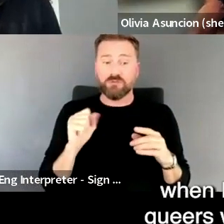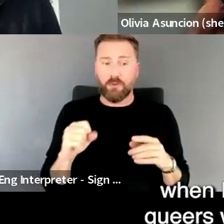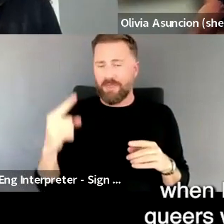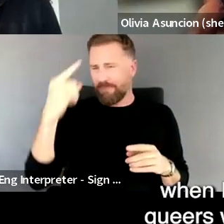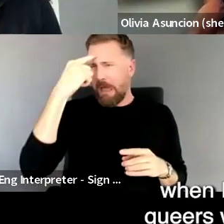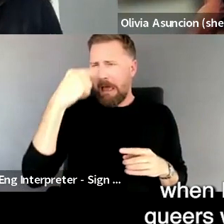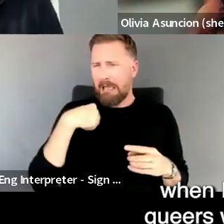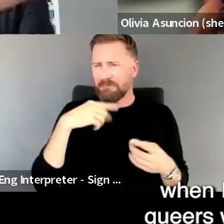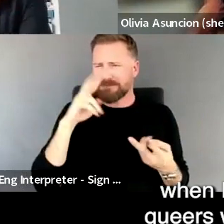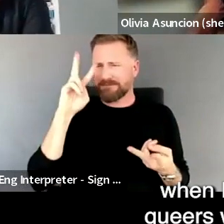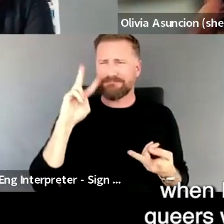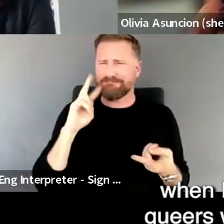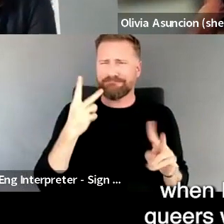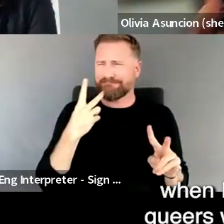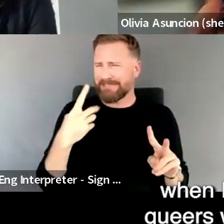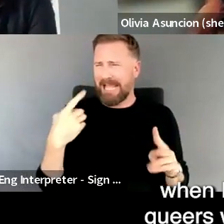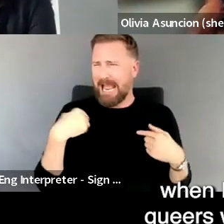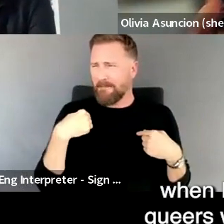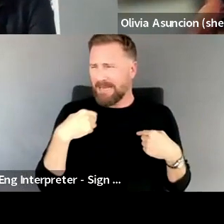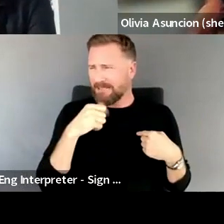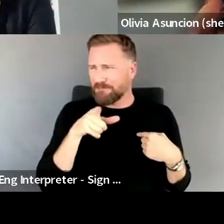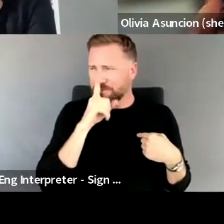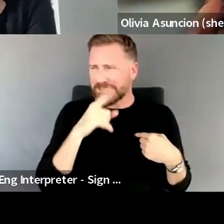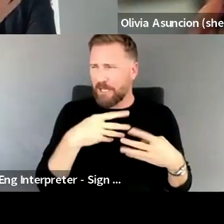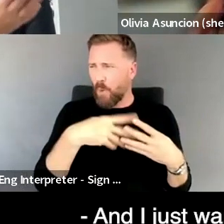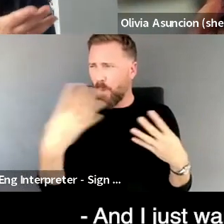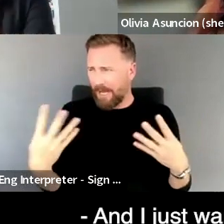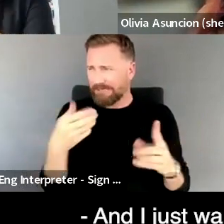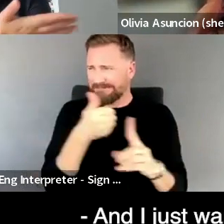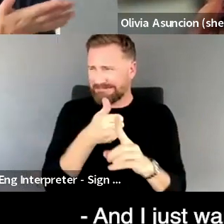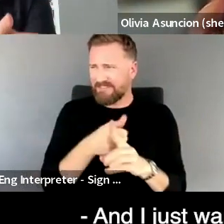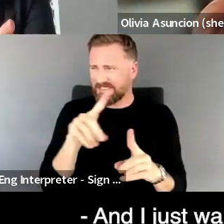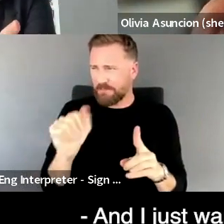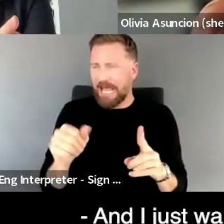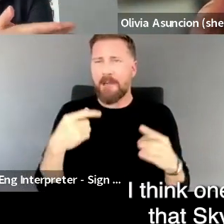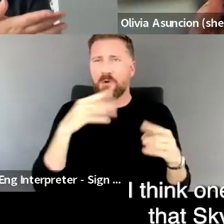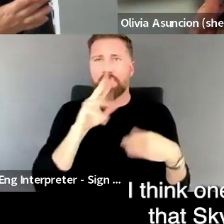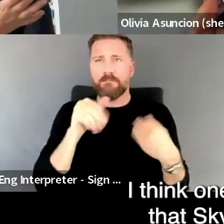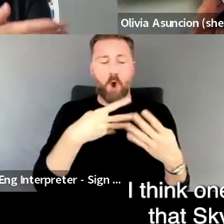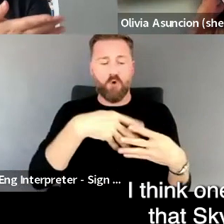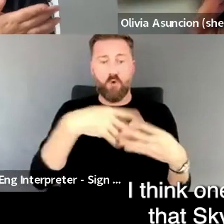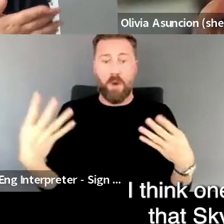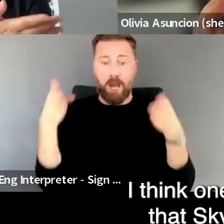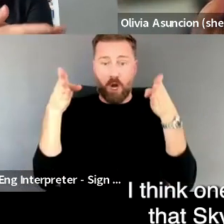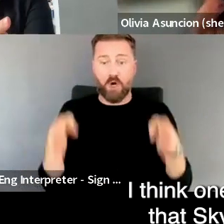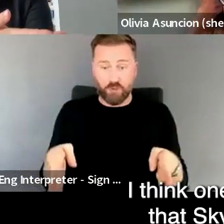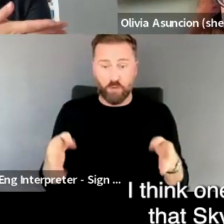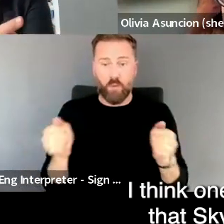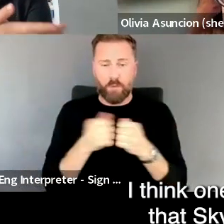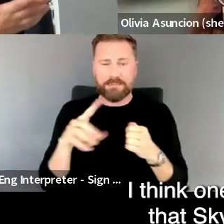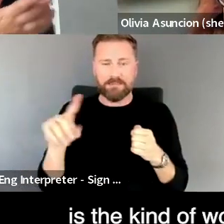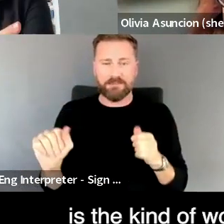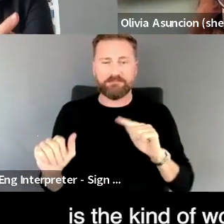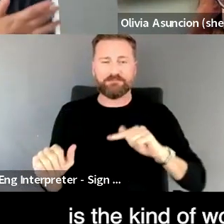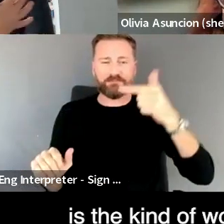was a disability when I was like, no, queers with disabilities. Um, and I just wanted to note, you know, I think one of the key things that